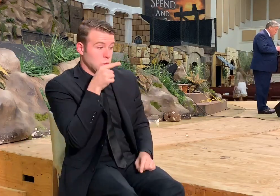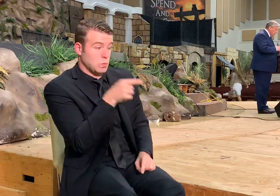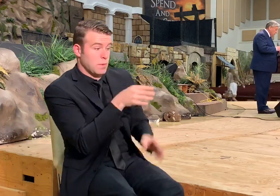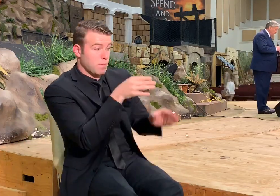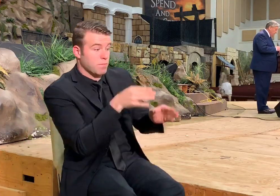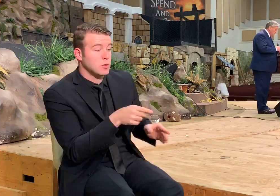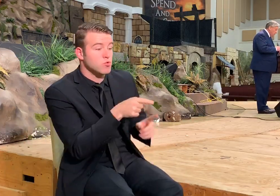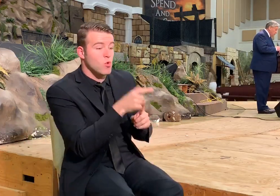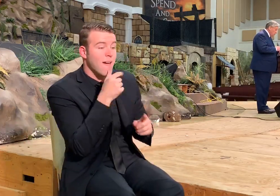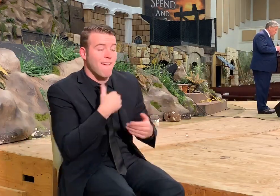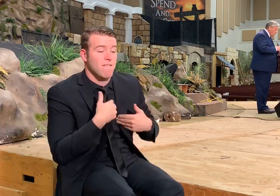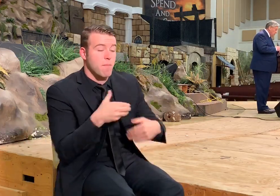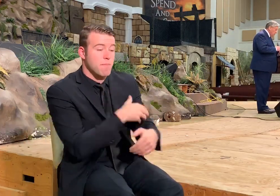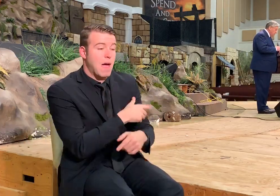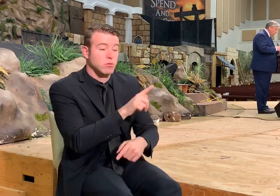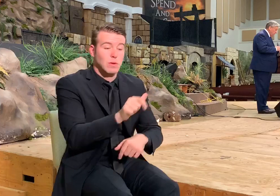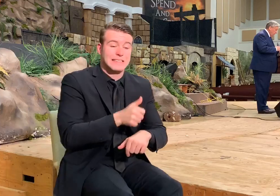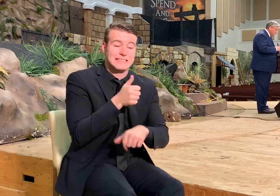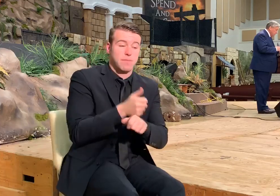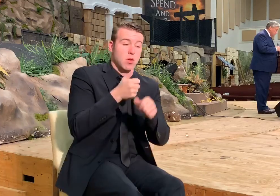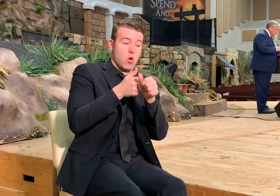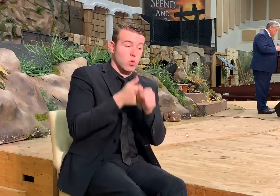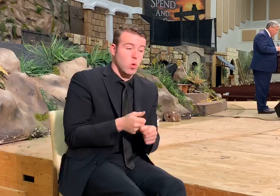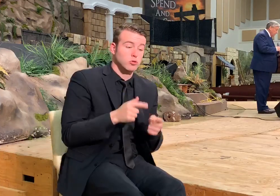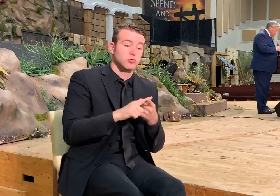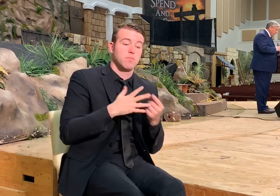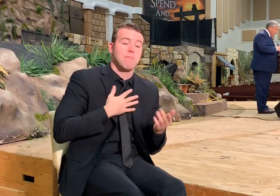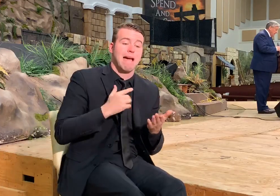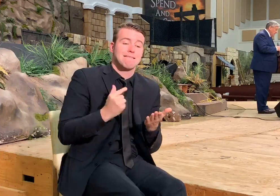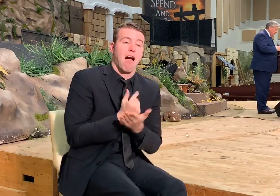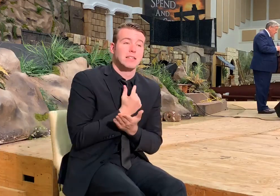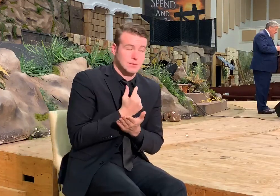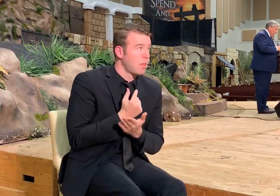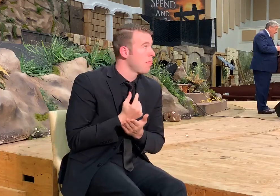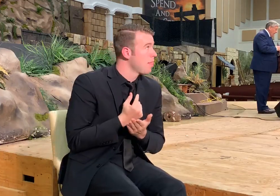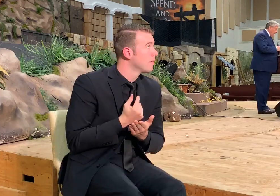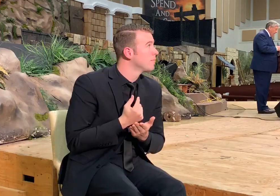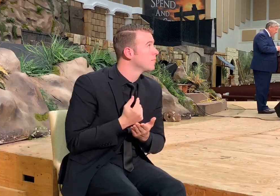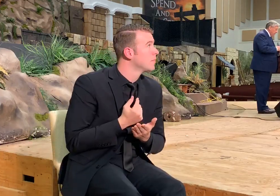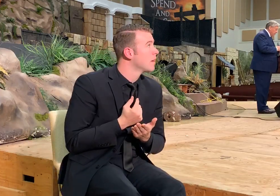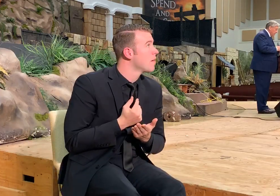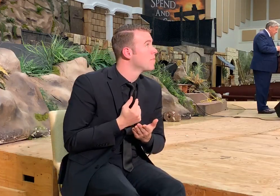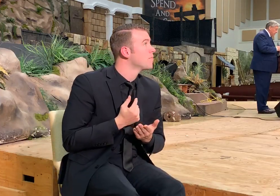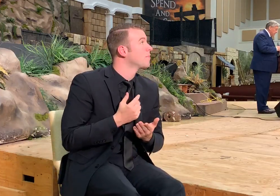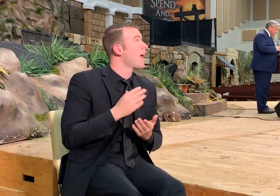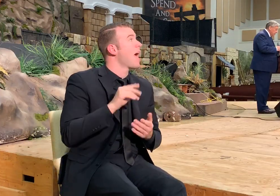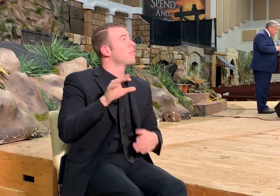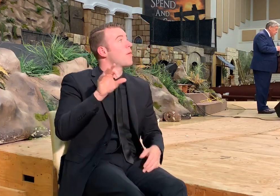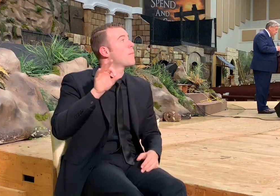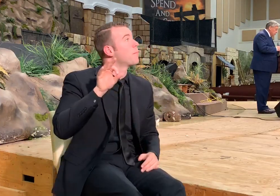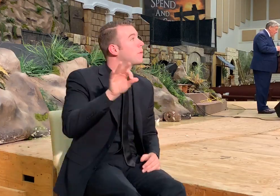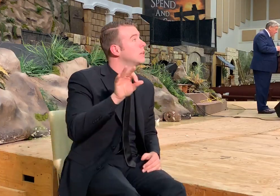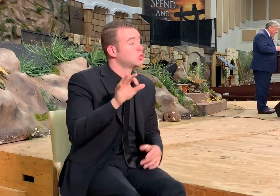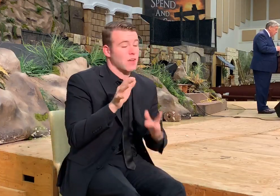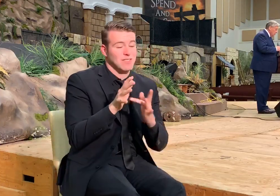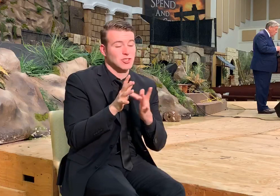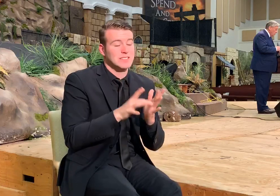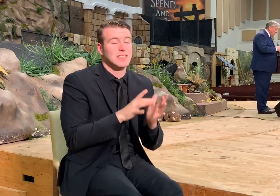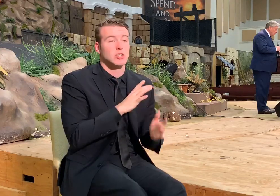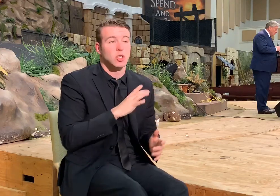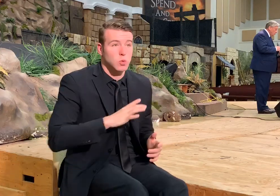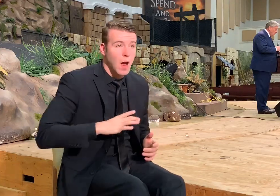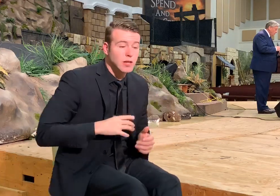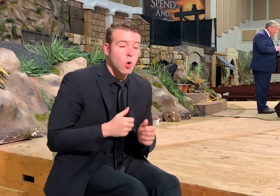power to establish you according to my gospel and the preaching of Jesus Christ